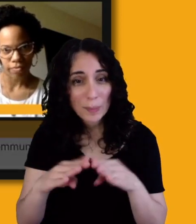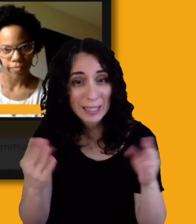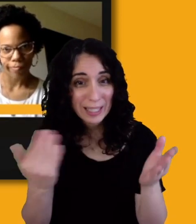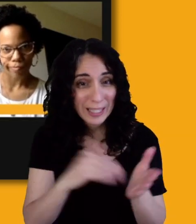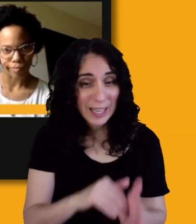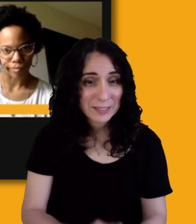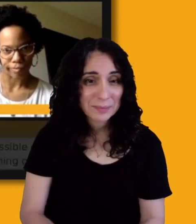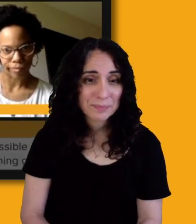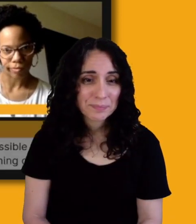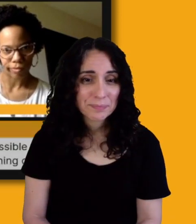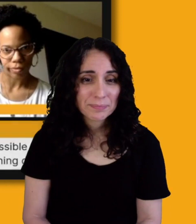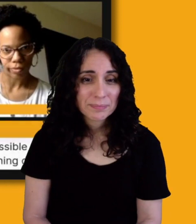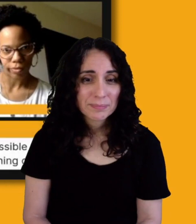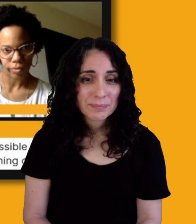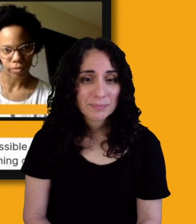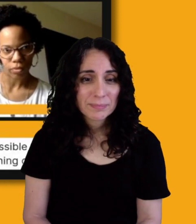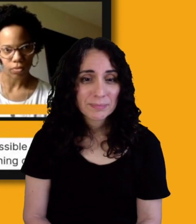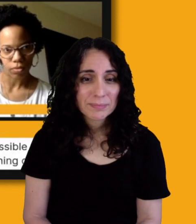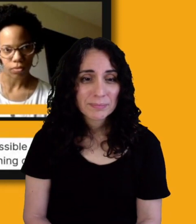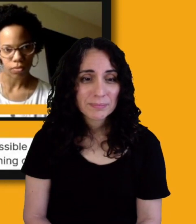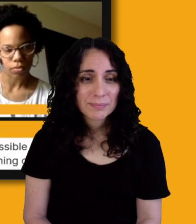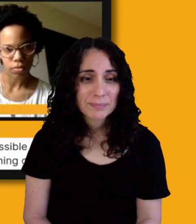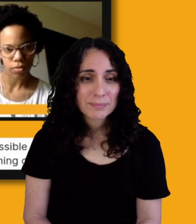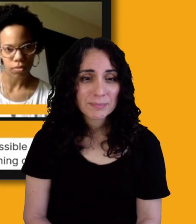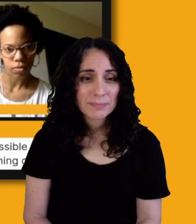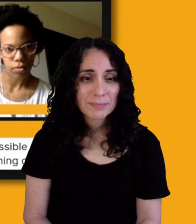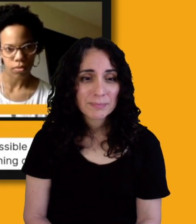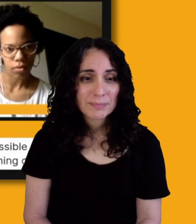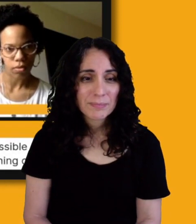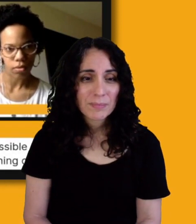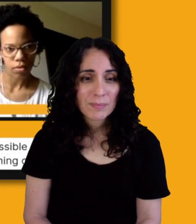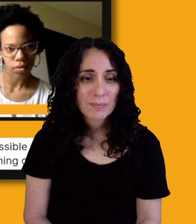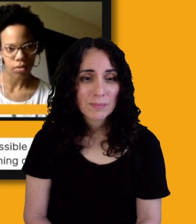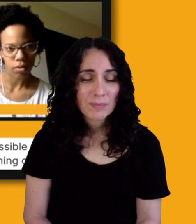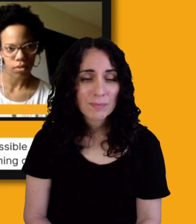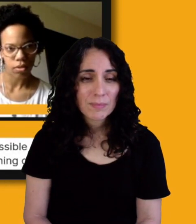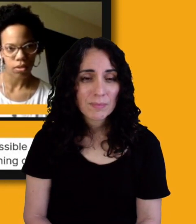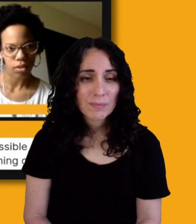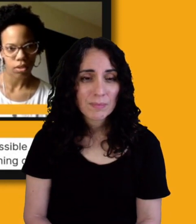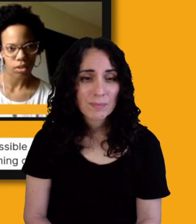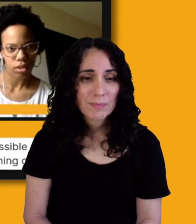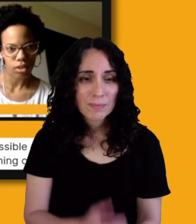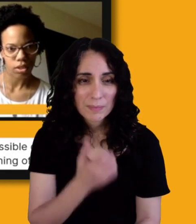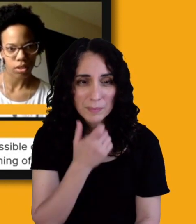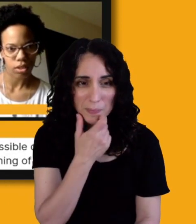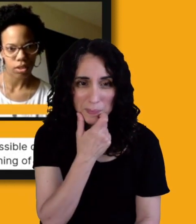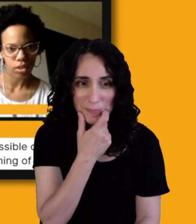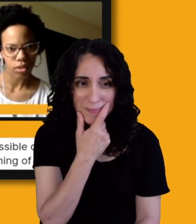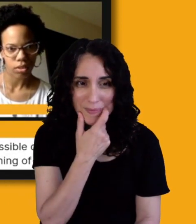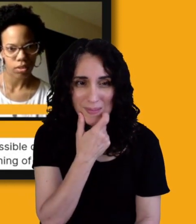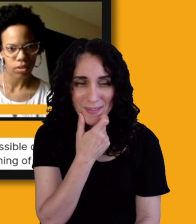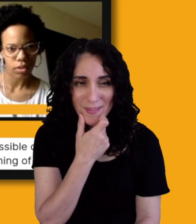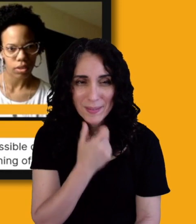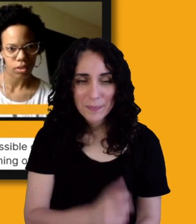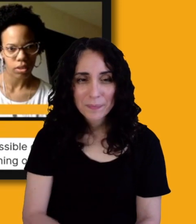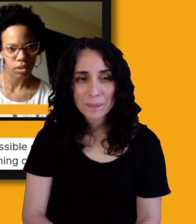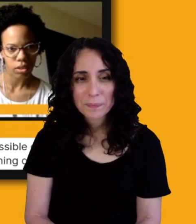Hmm, you know, it's, oh boy, it's hard to say, though. I, you know, I, I think